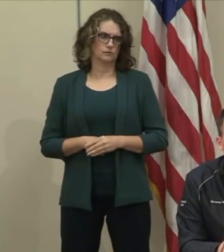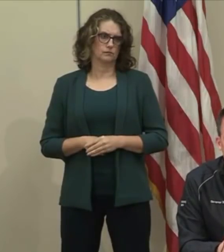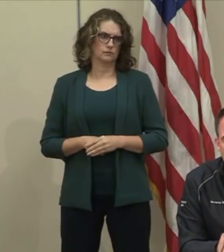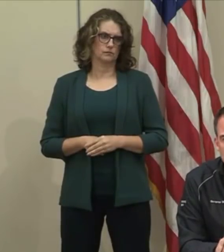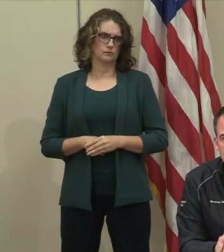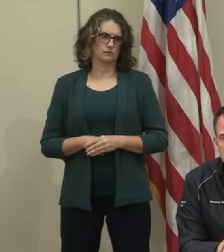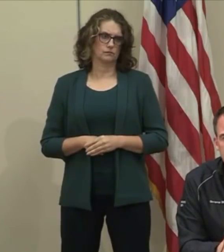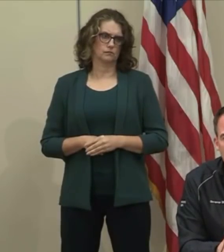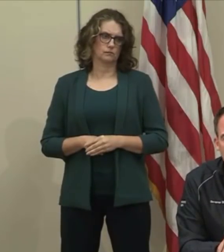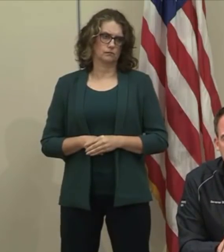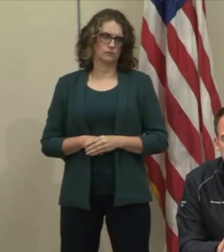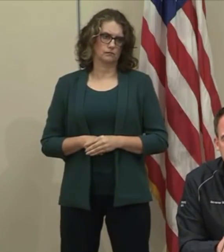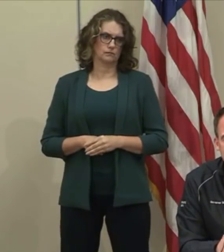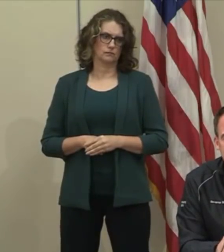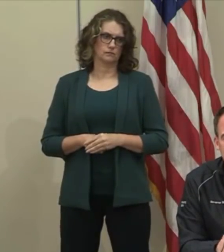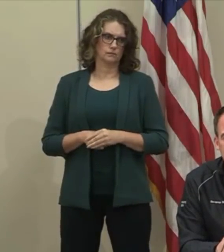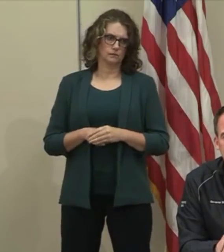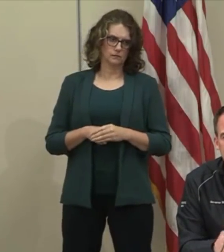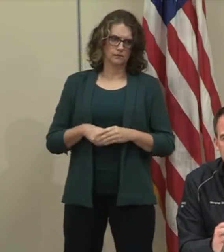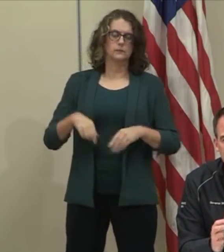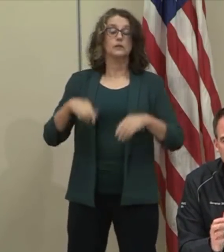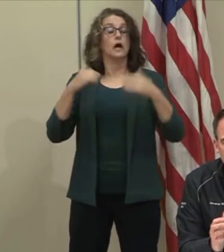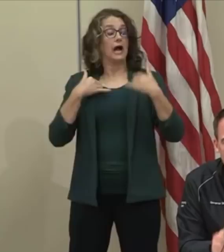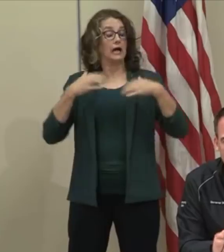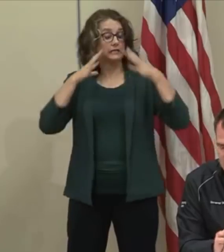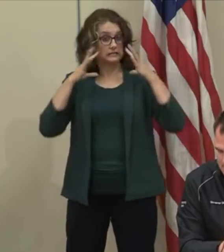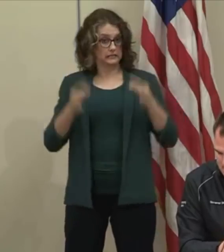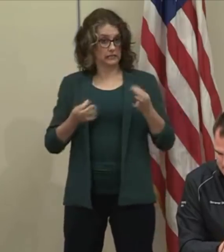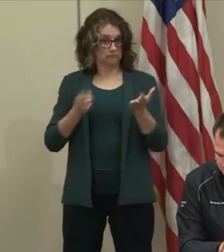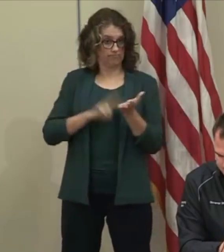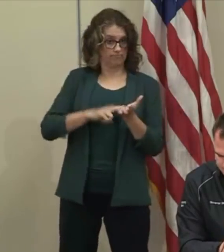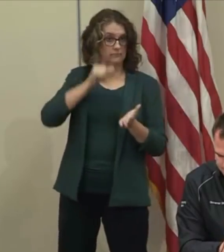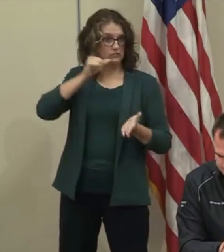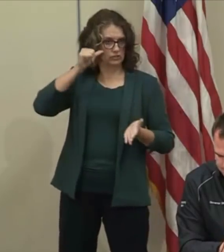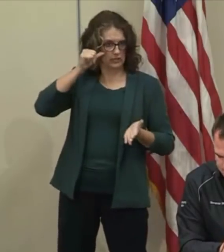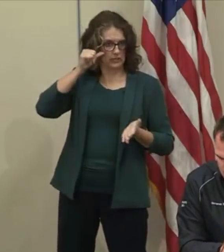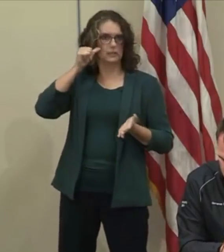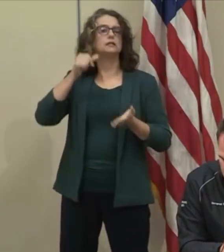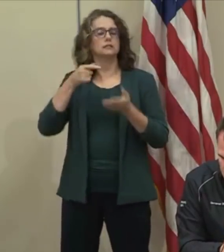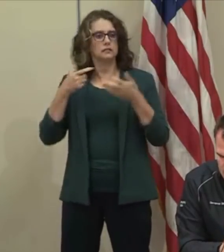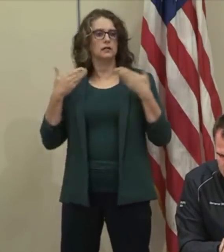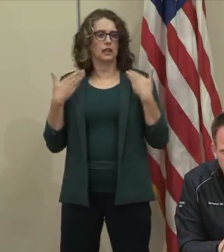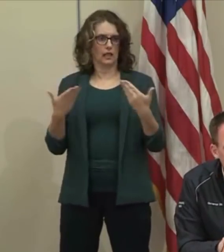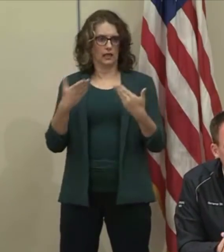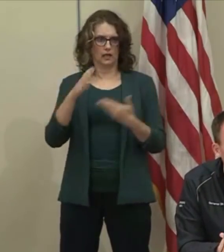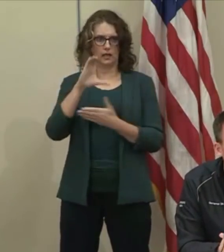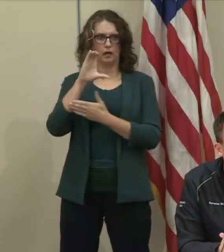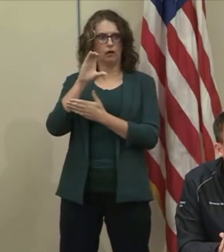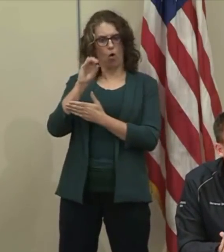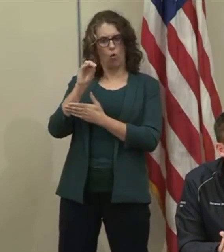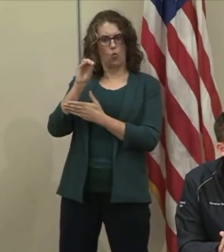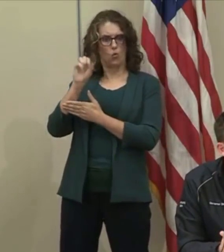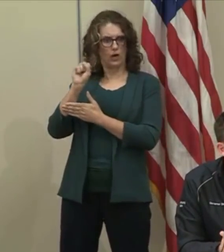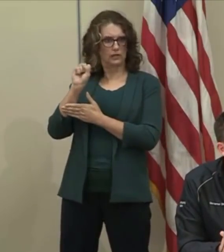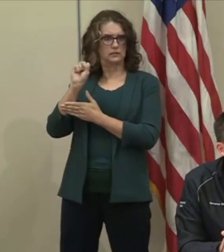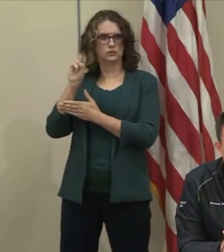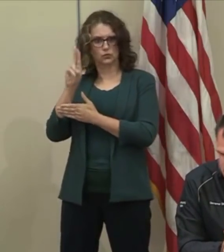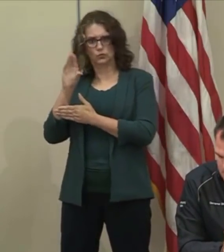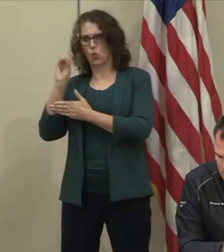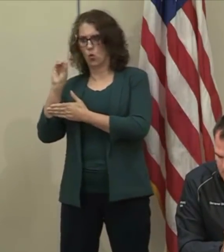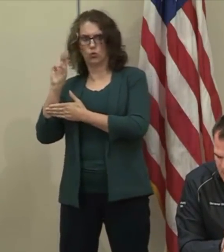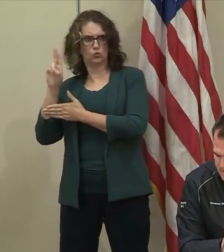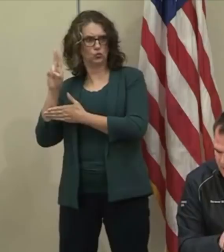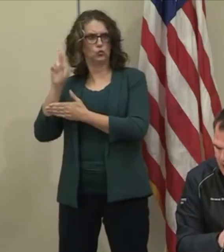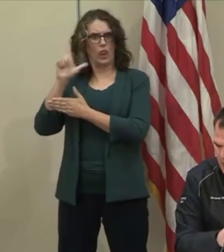University's research departments to set up lab testing. Number two, it allowed